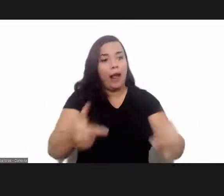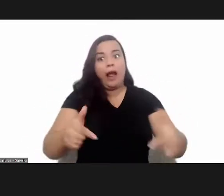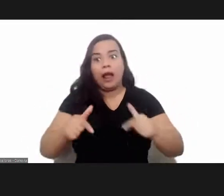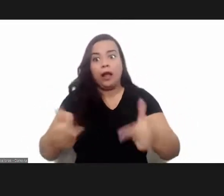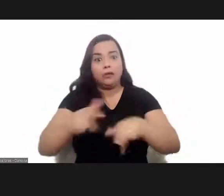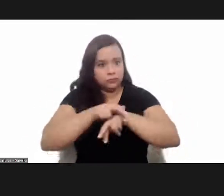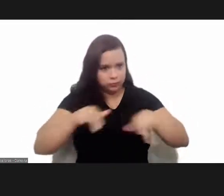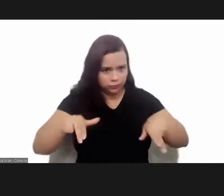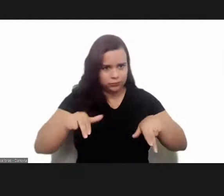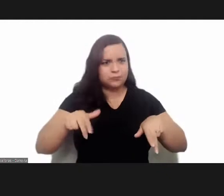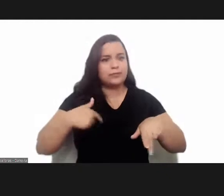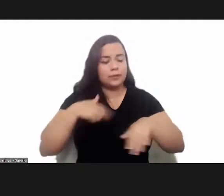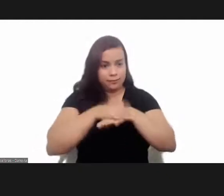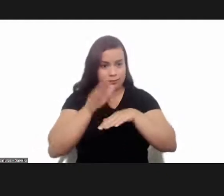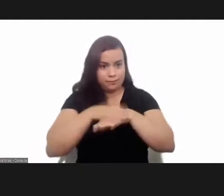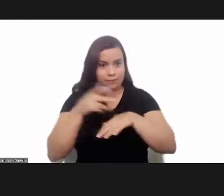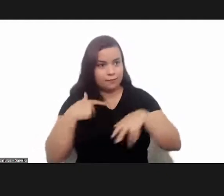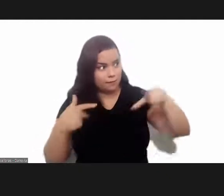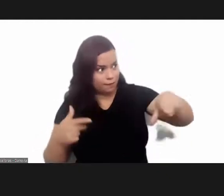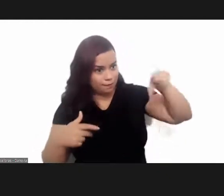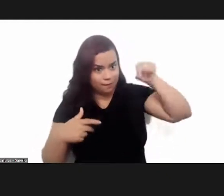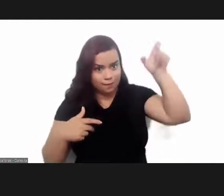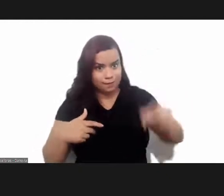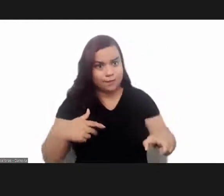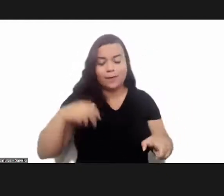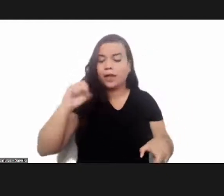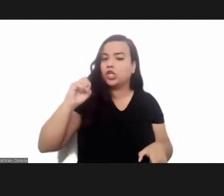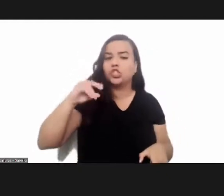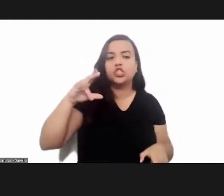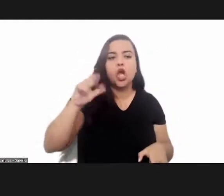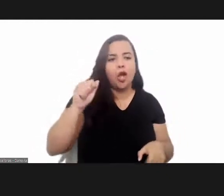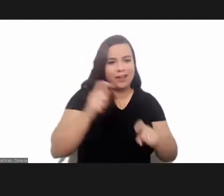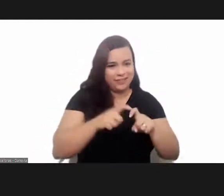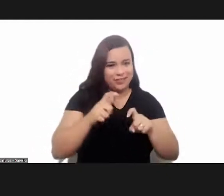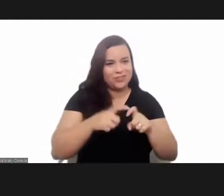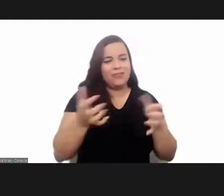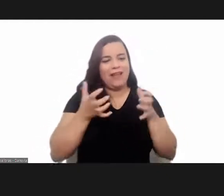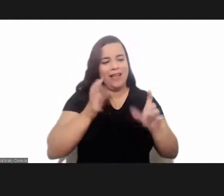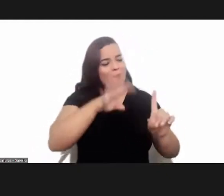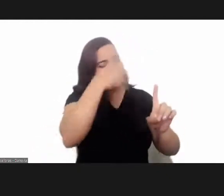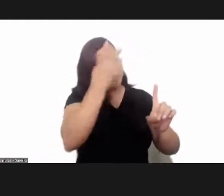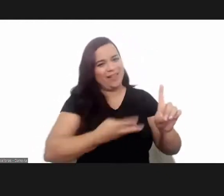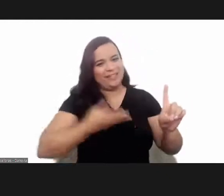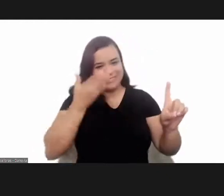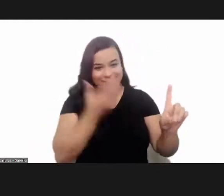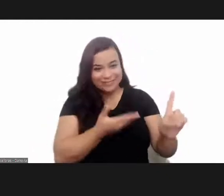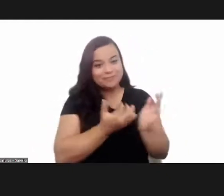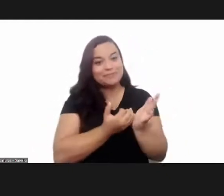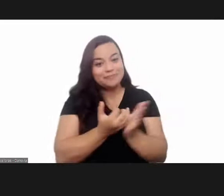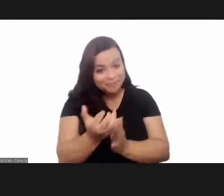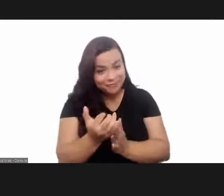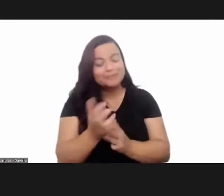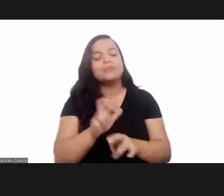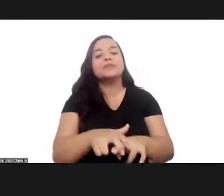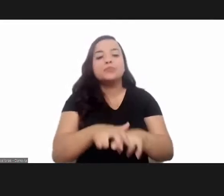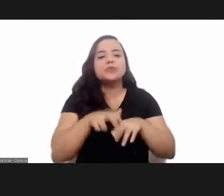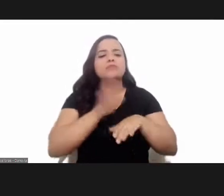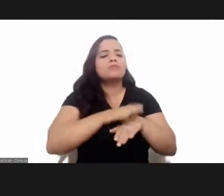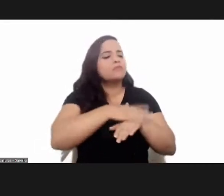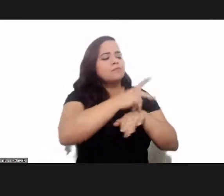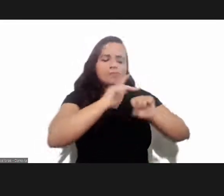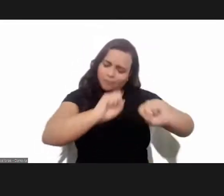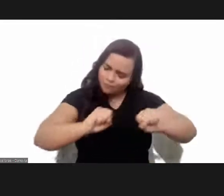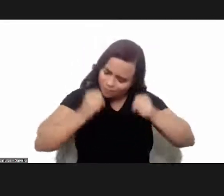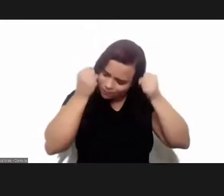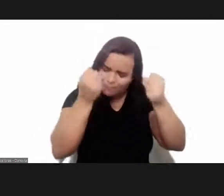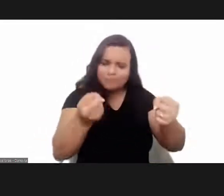Dr. Sonia Andrade, I chose Dr. Sonia Andrade to be able to pay this tribute in the opening session because of